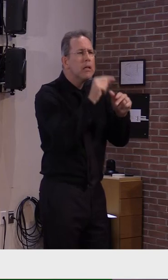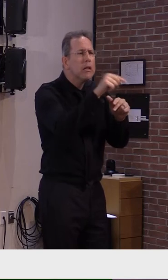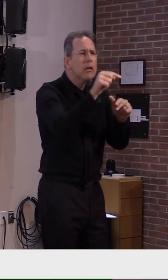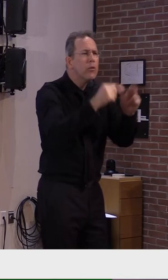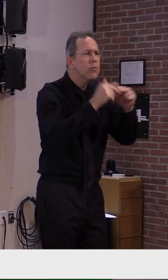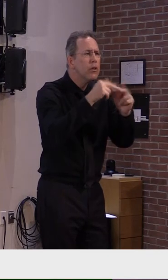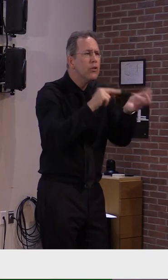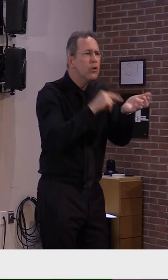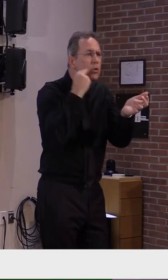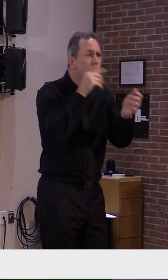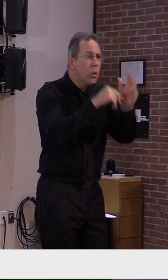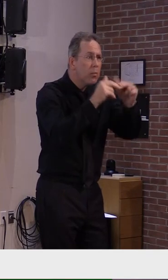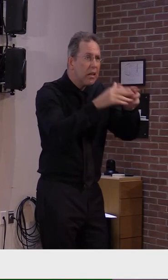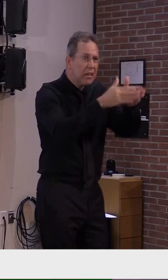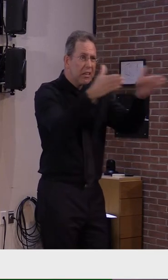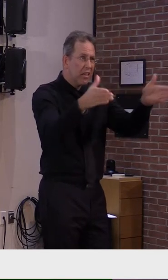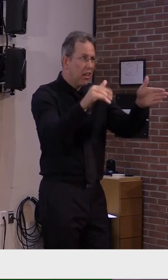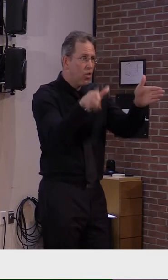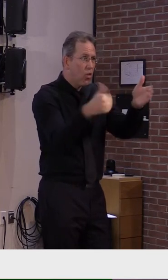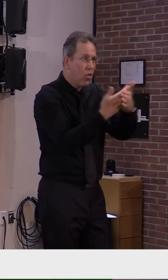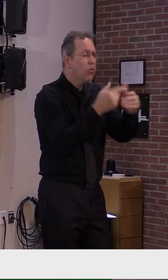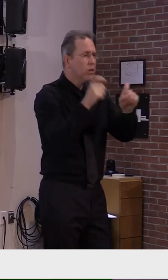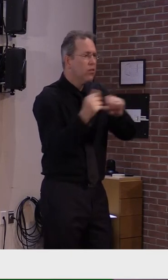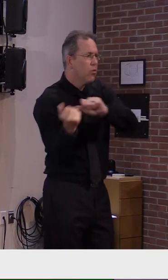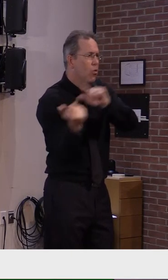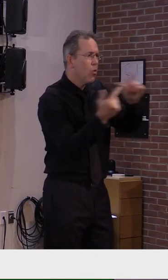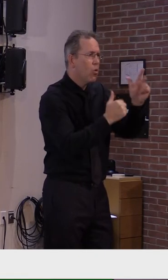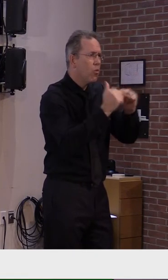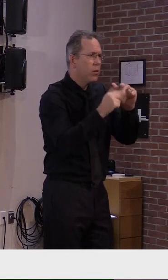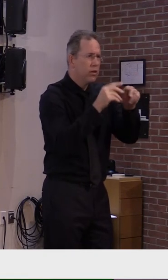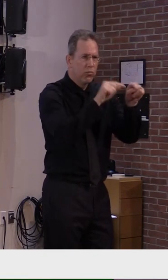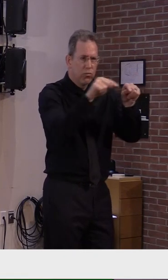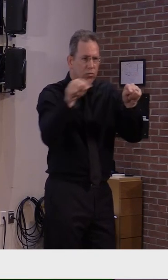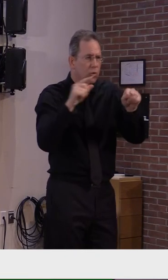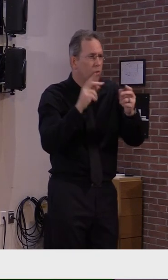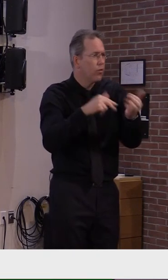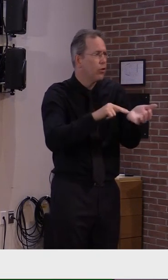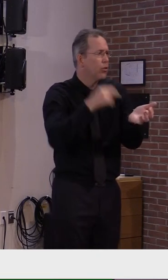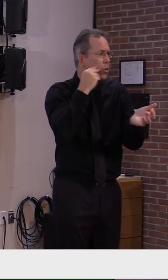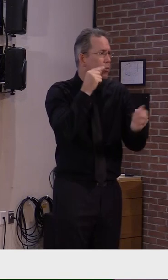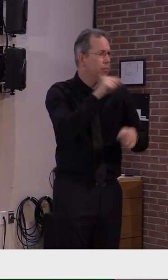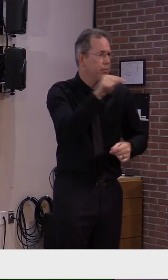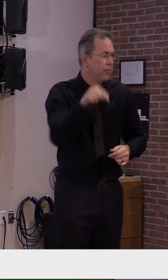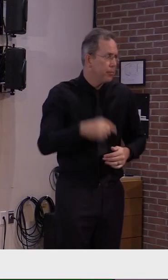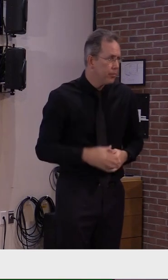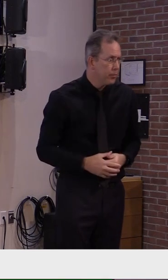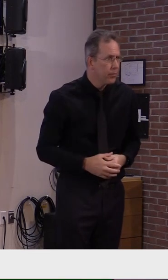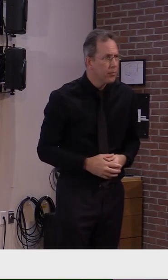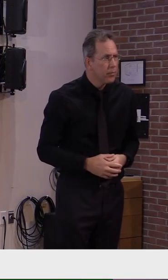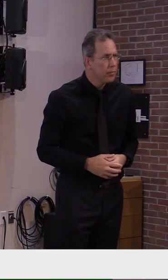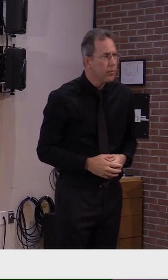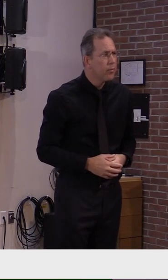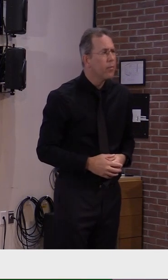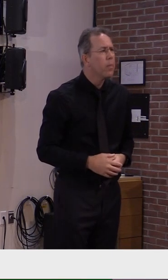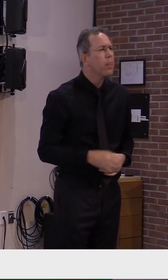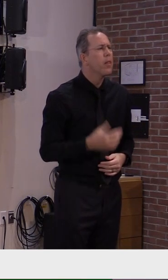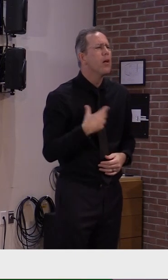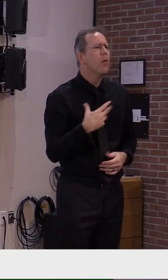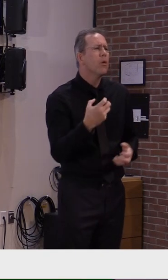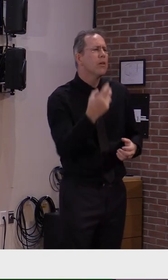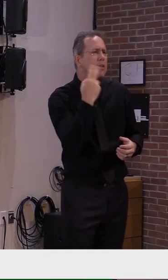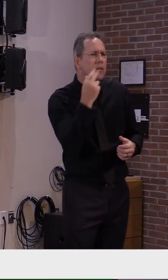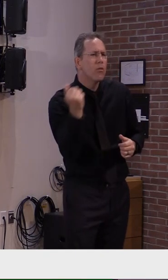facilities to continue to be vigilant in their work to protect their residents from the introduction of the